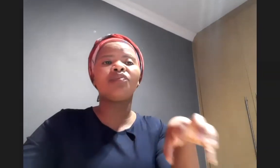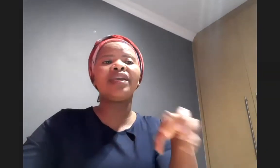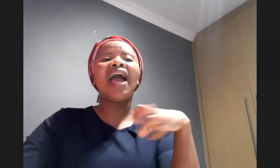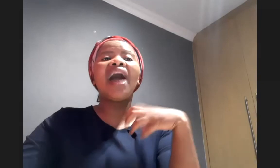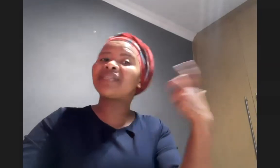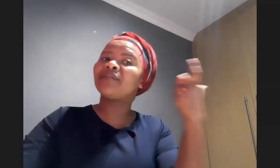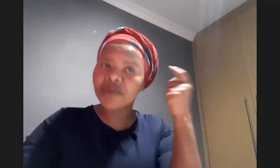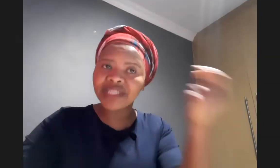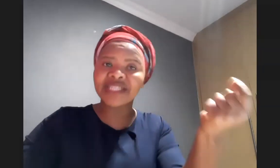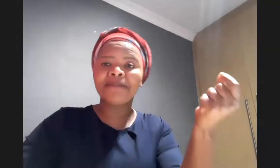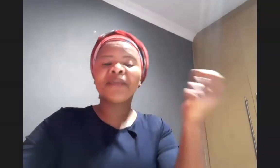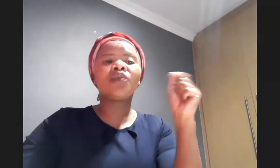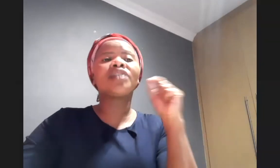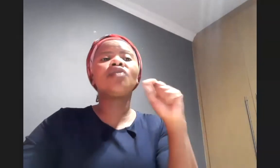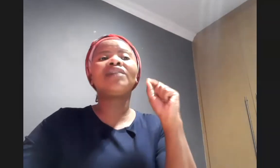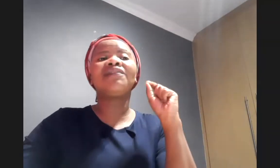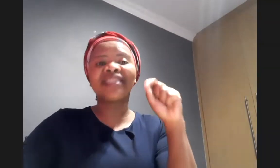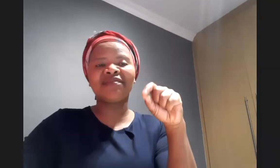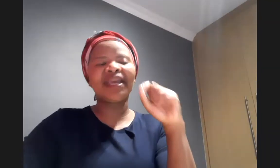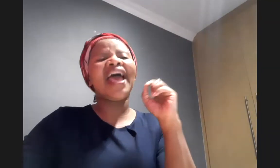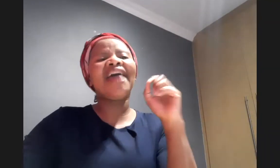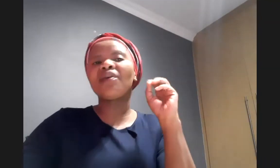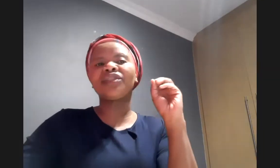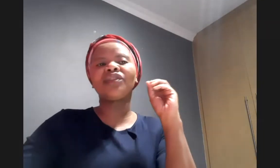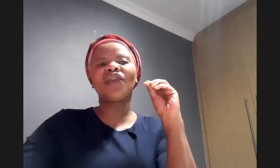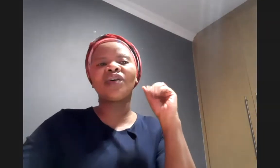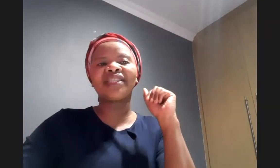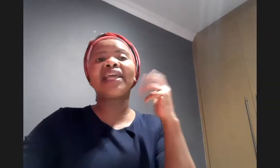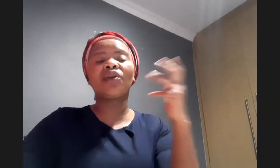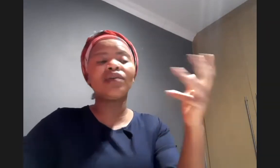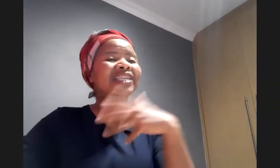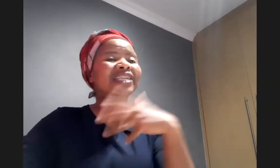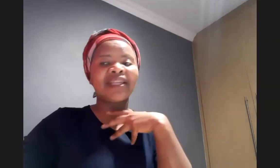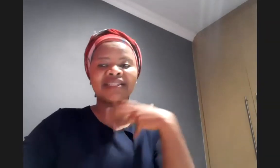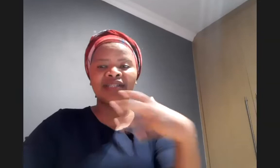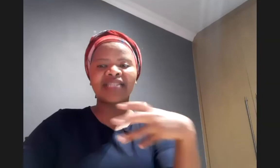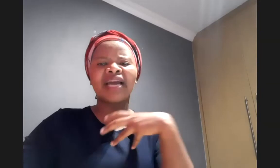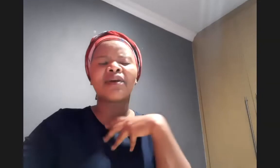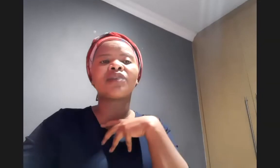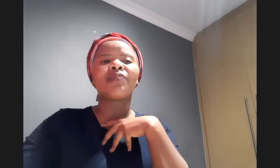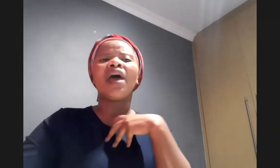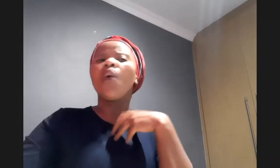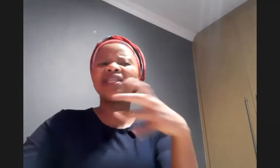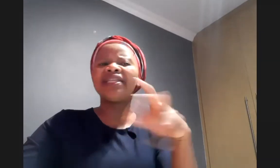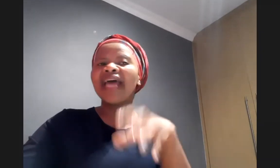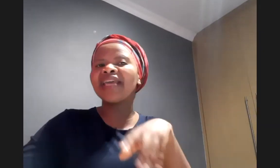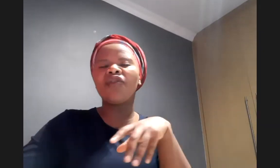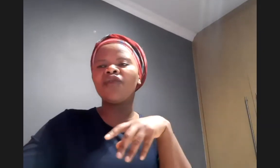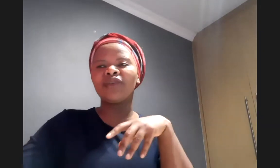me i was in prison you did not visit me and the question of course that they could ask but it doesn't come across but we didn't take your food